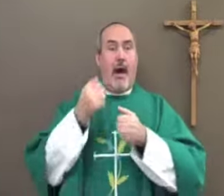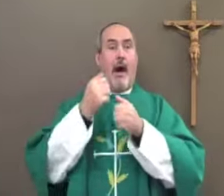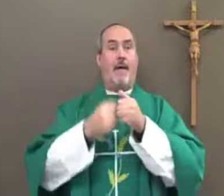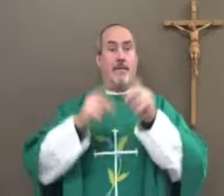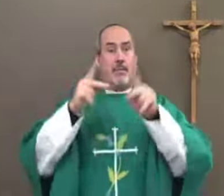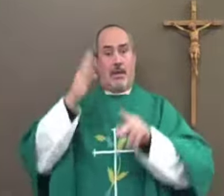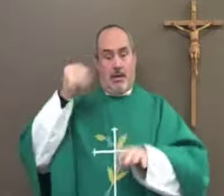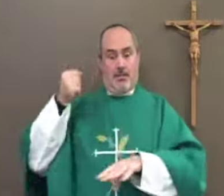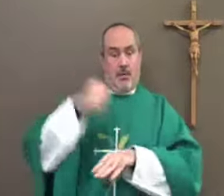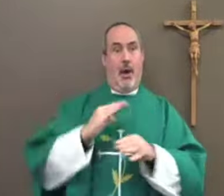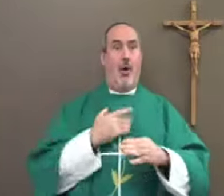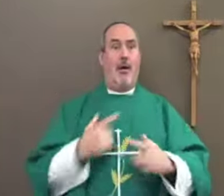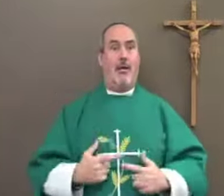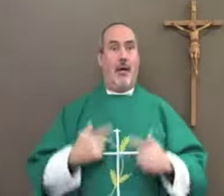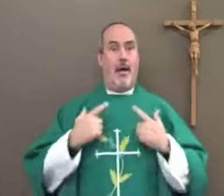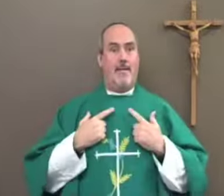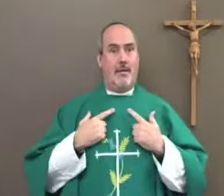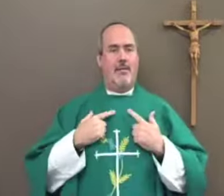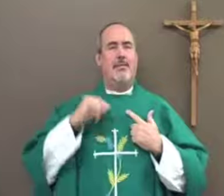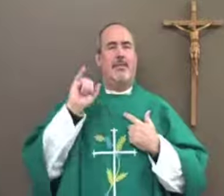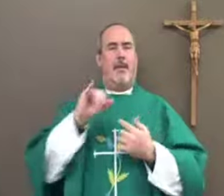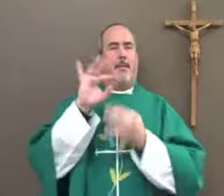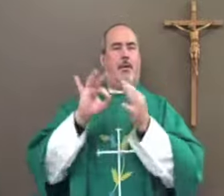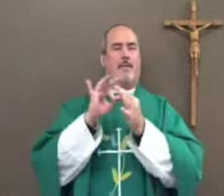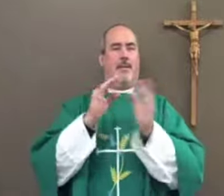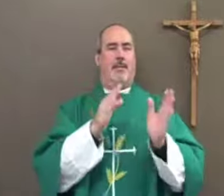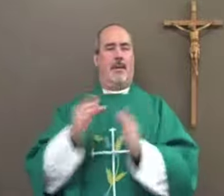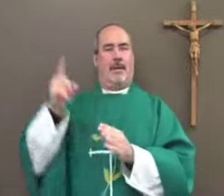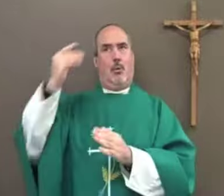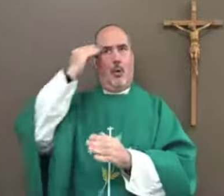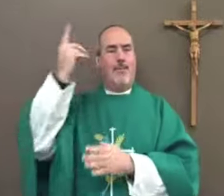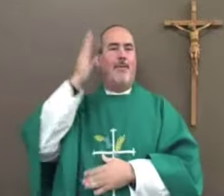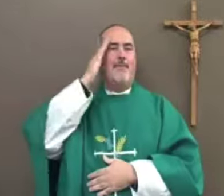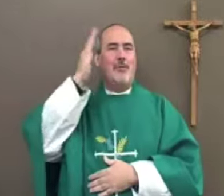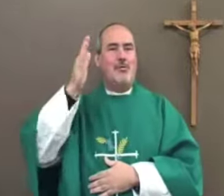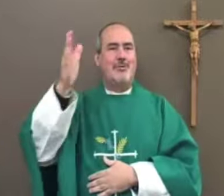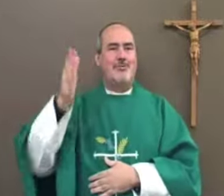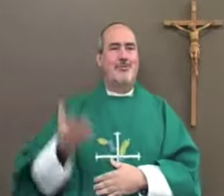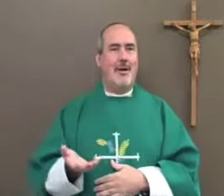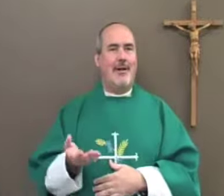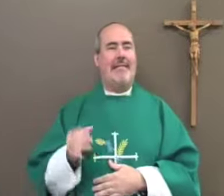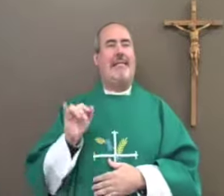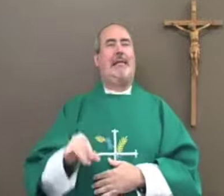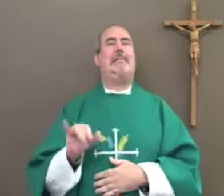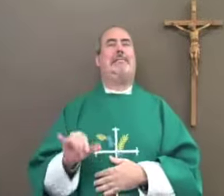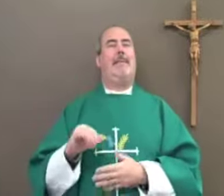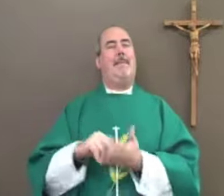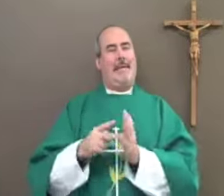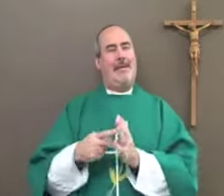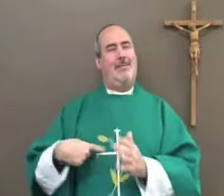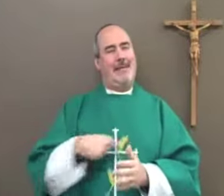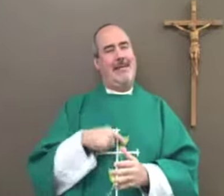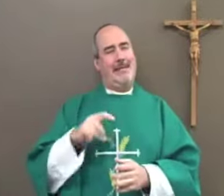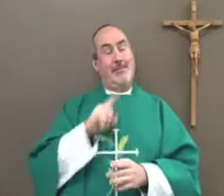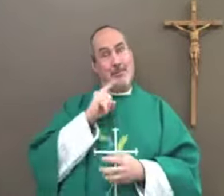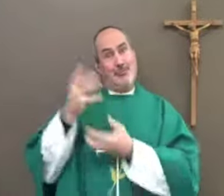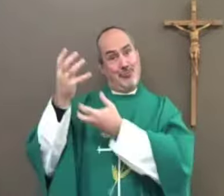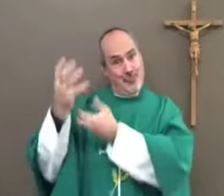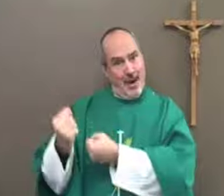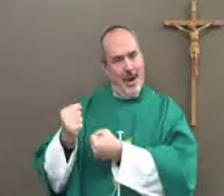we are given and every person that is placed in our life is part of God's perfect plan for the future so that tells me